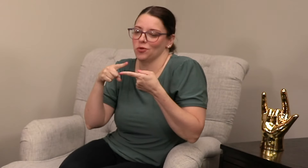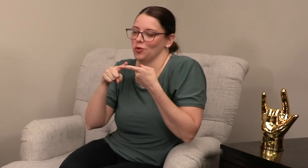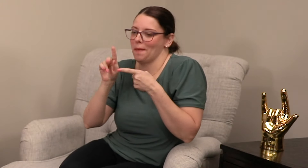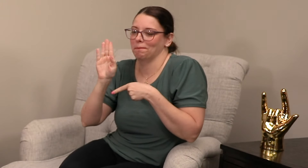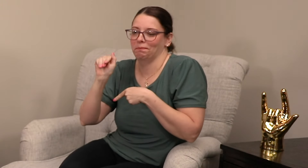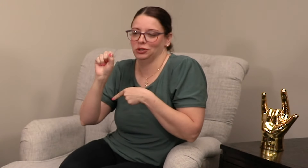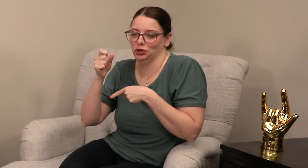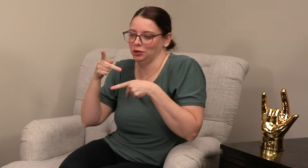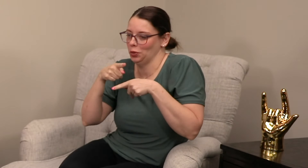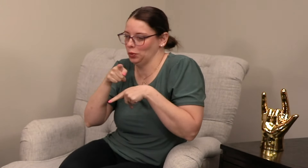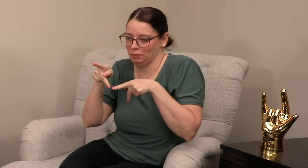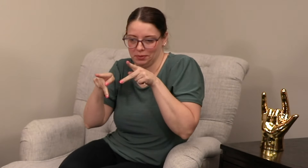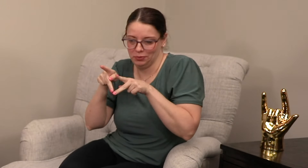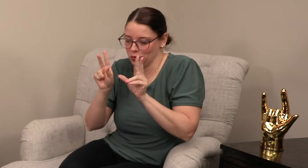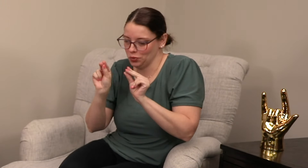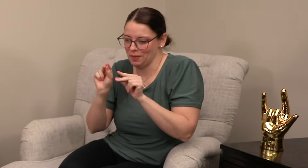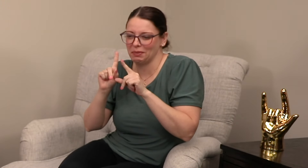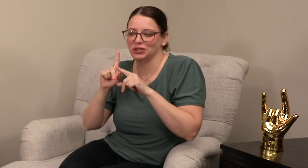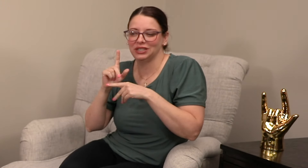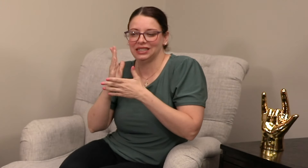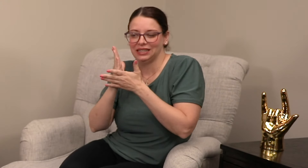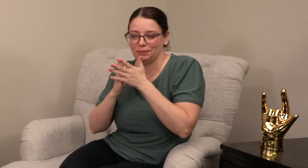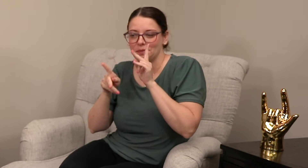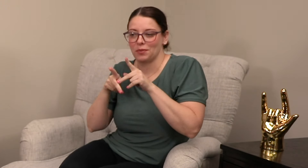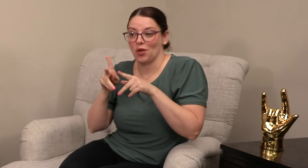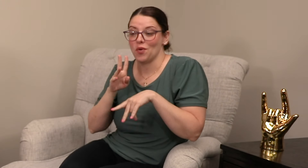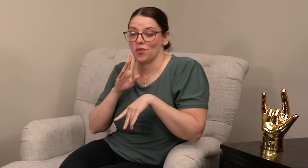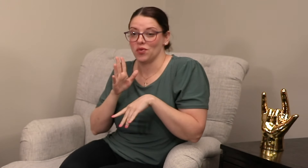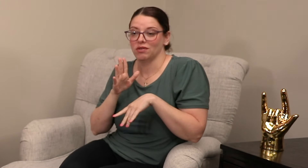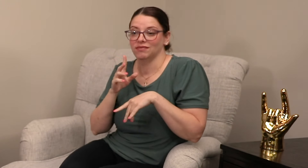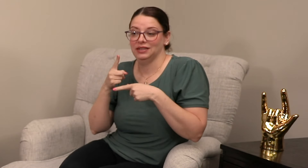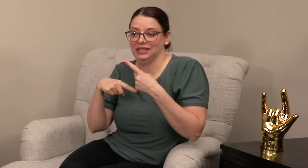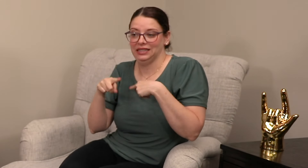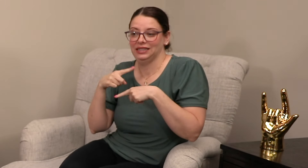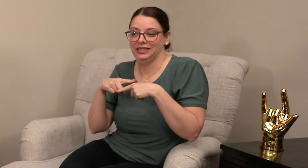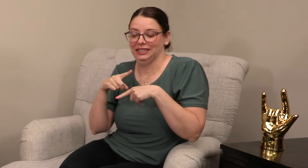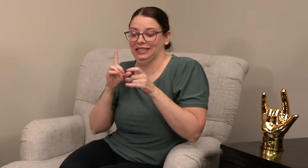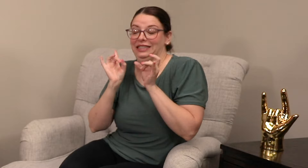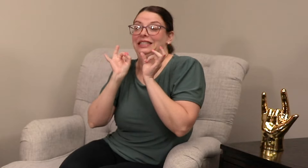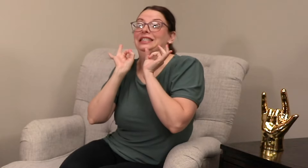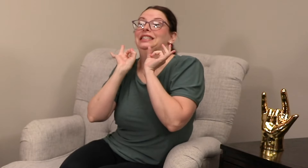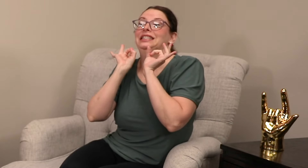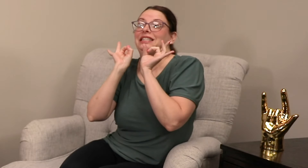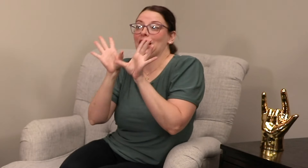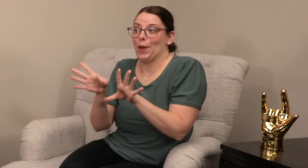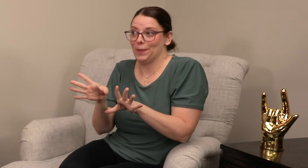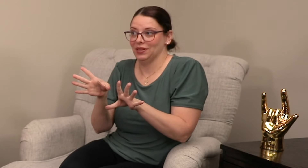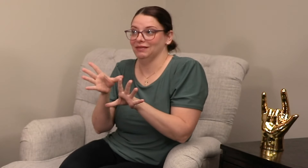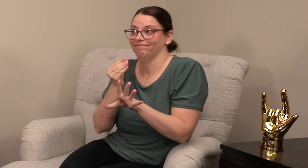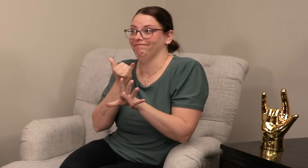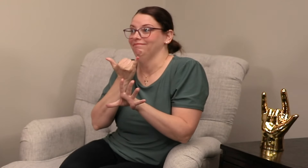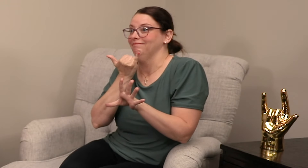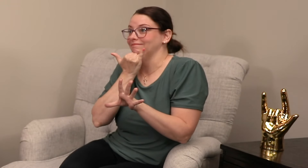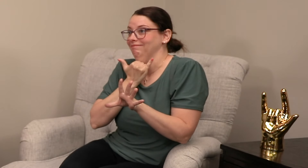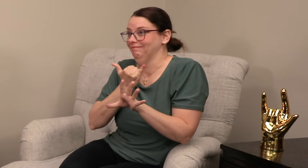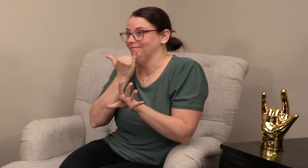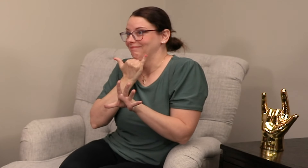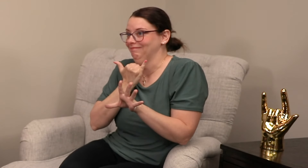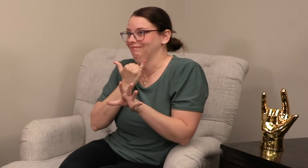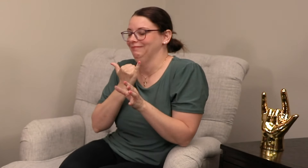but I'm not going to bash, you know, those people. But I know there are some people who are signing. Oh, it's so awful. It's terrible.